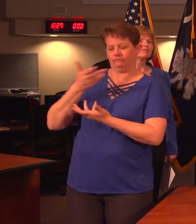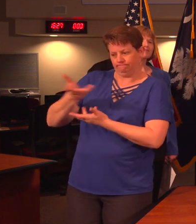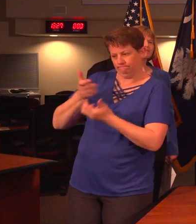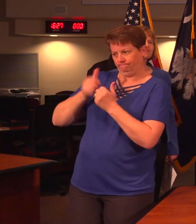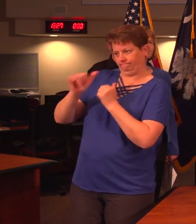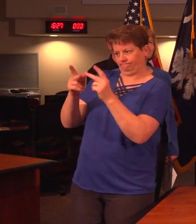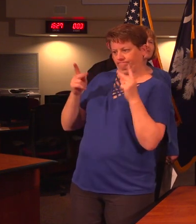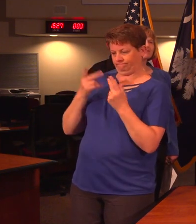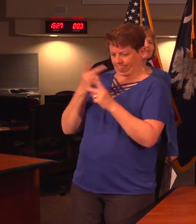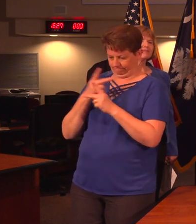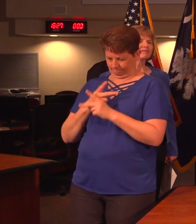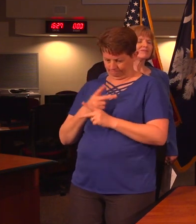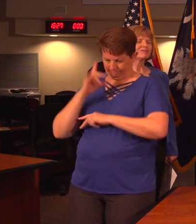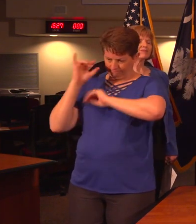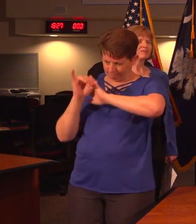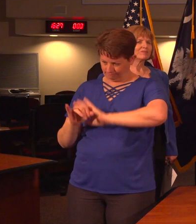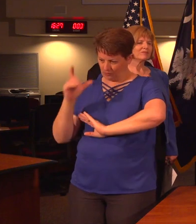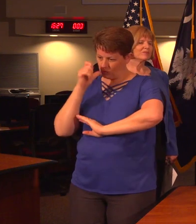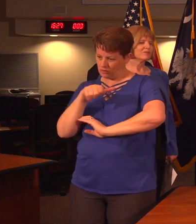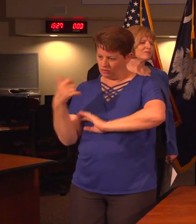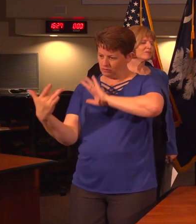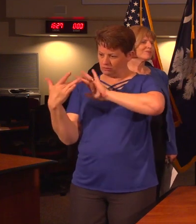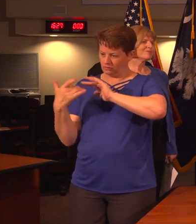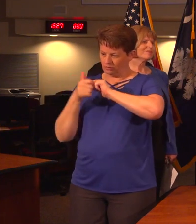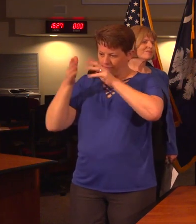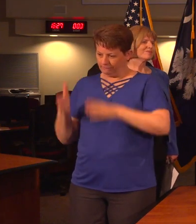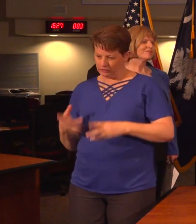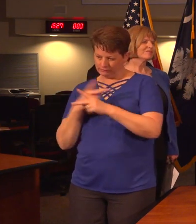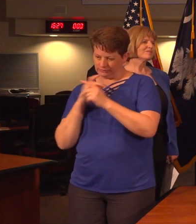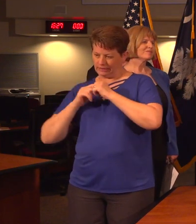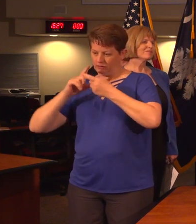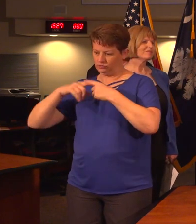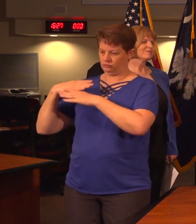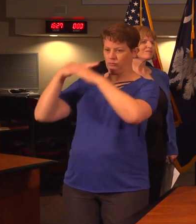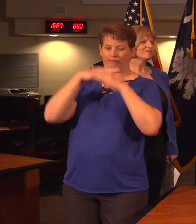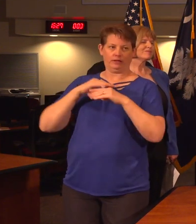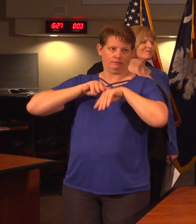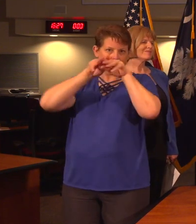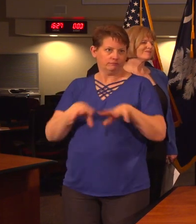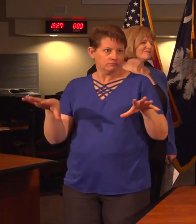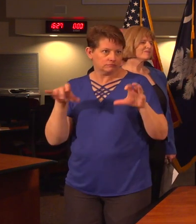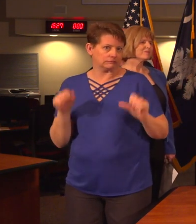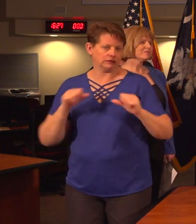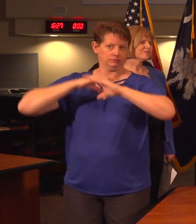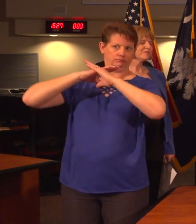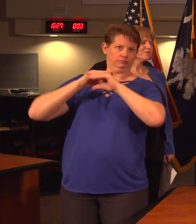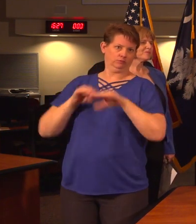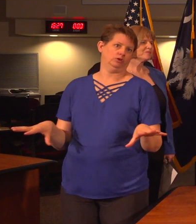facility to identify close contacts and are providing guidance about infection control measures to prevent possible spread.